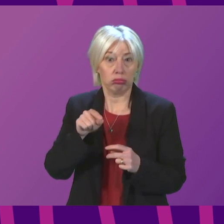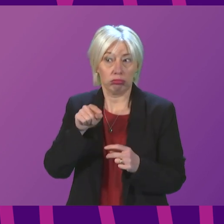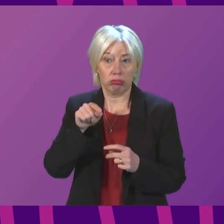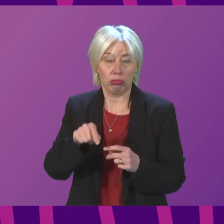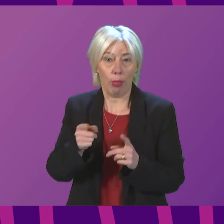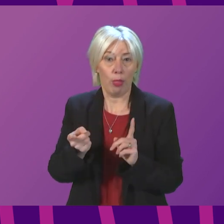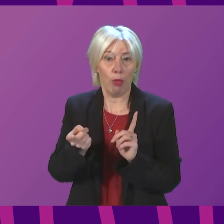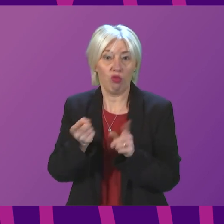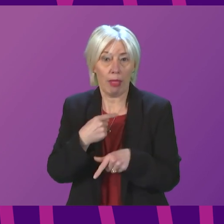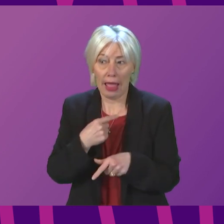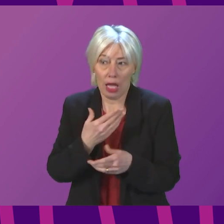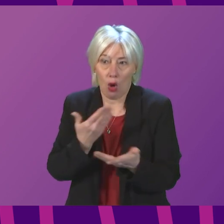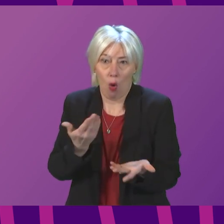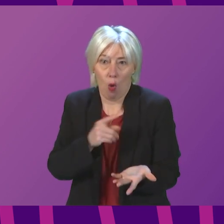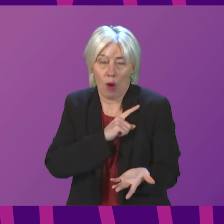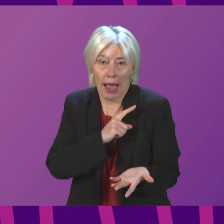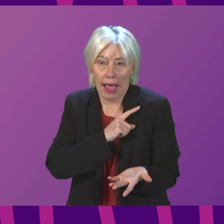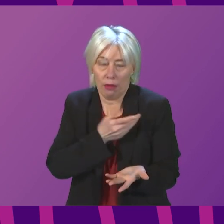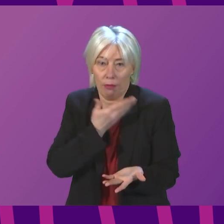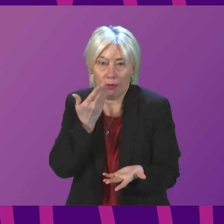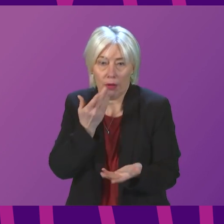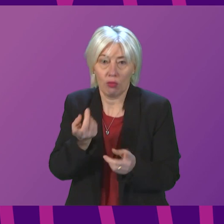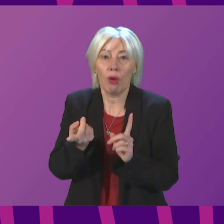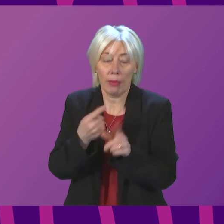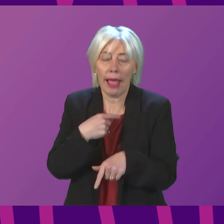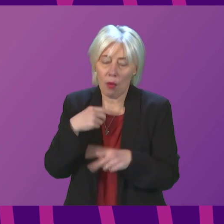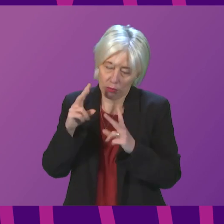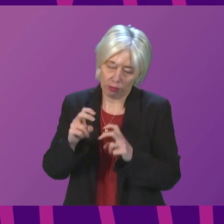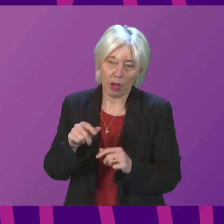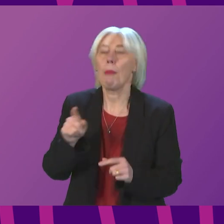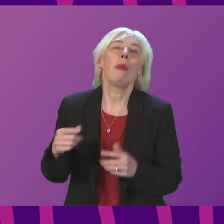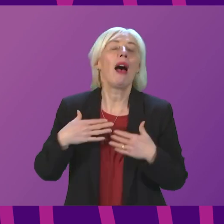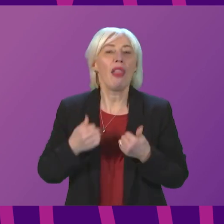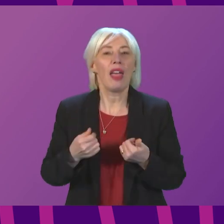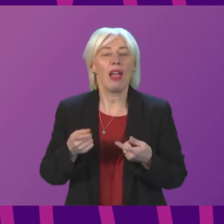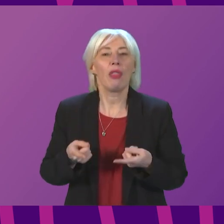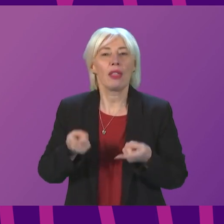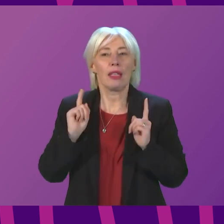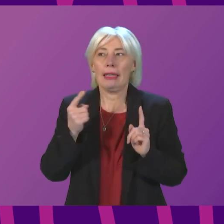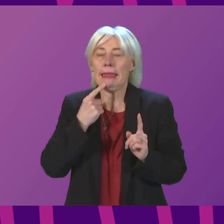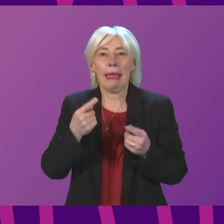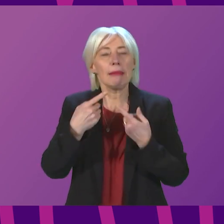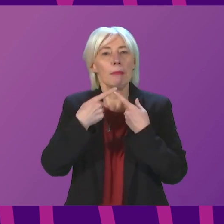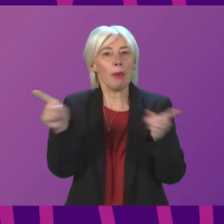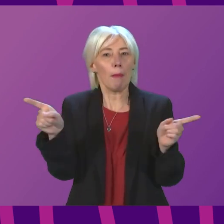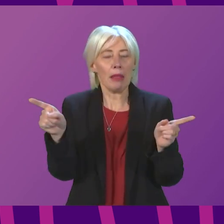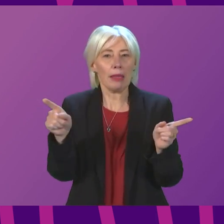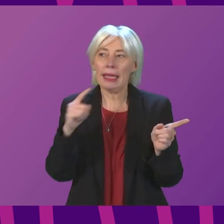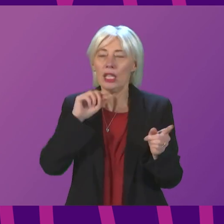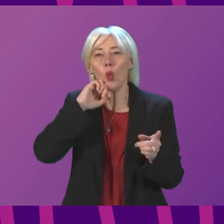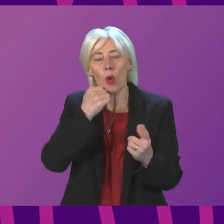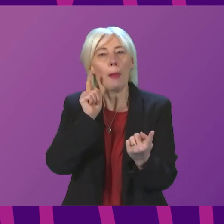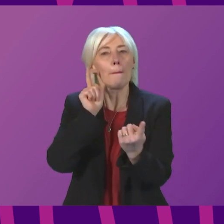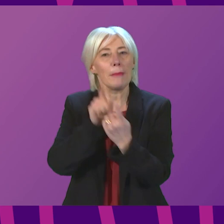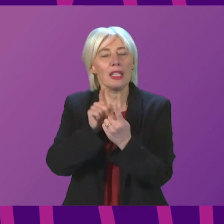reply or why a reply was not sent there. But the Health Secretary has said publicly, I believe, that he is going to meet